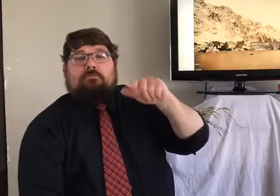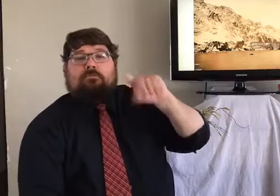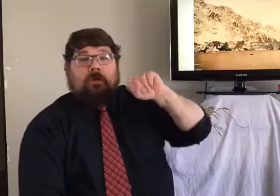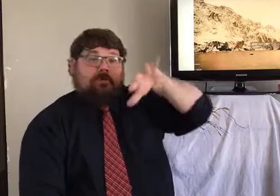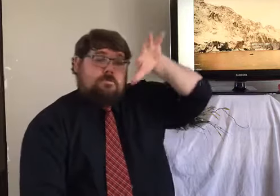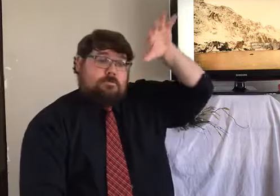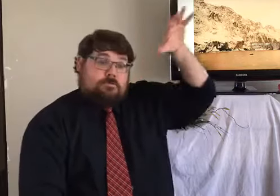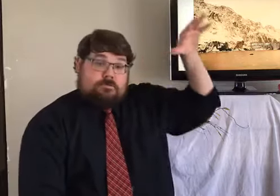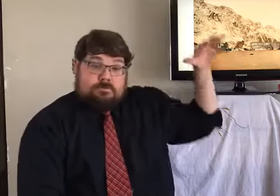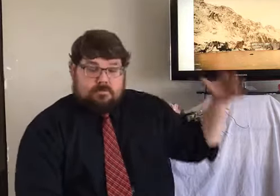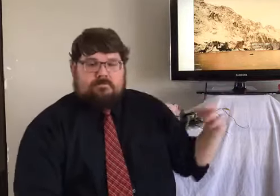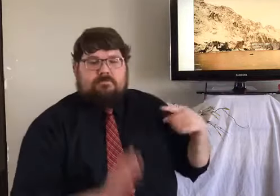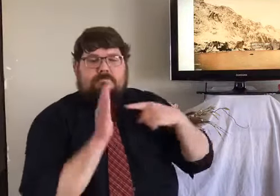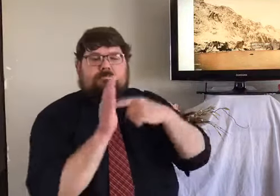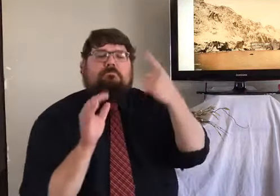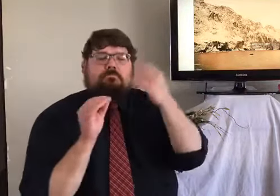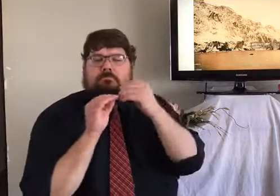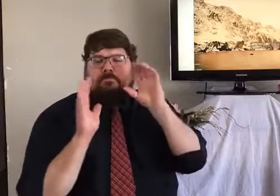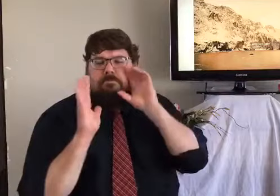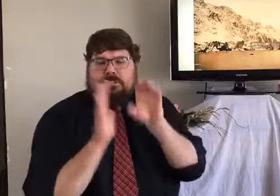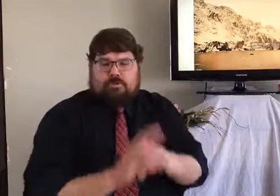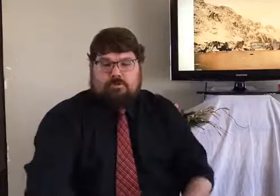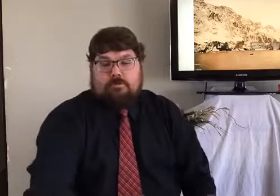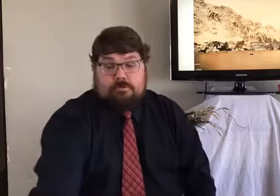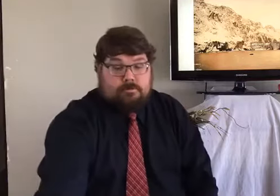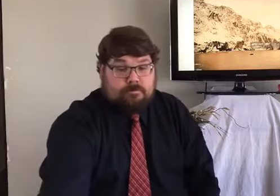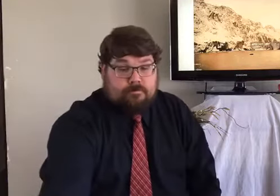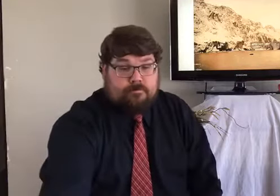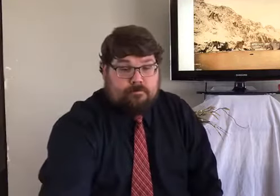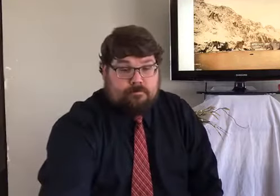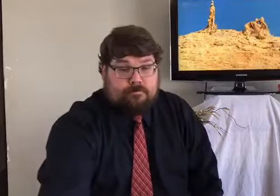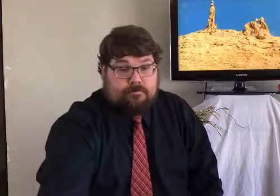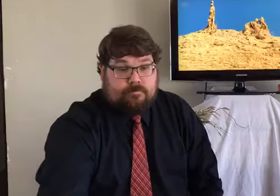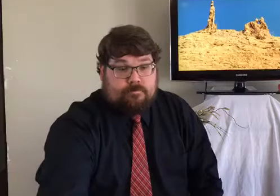all around the Dead Sea. It's full of rock salt. I'll show you one more image.